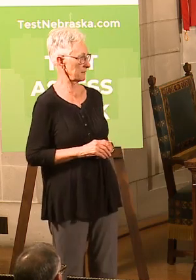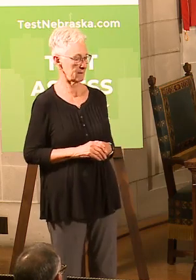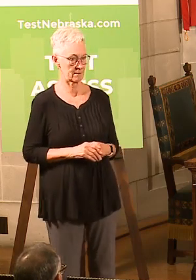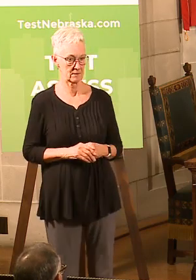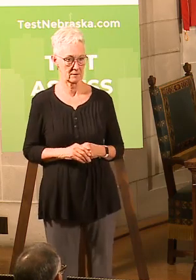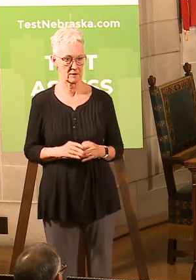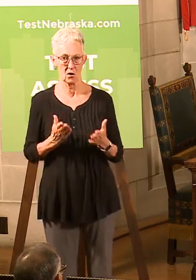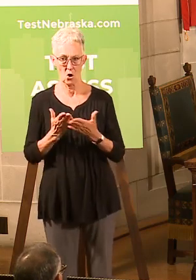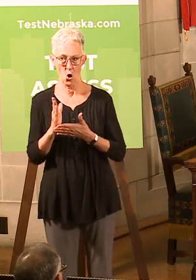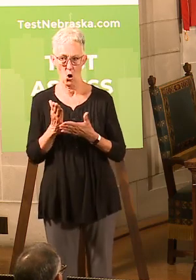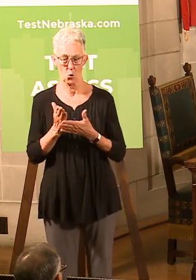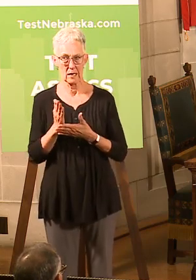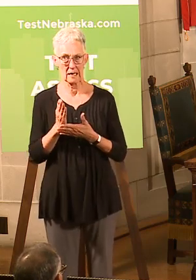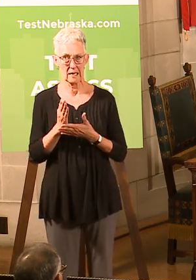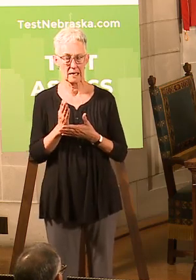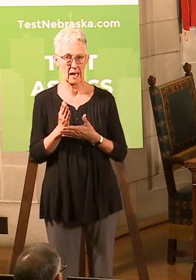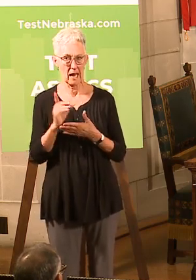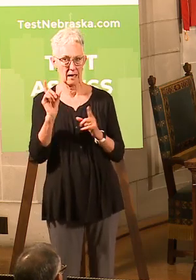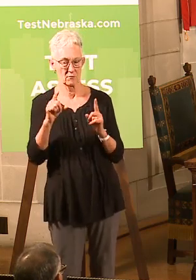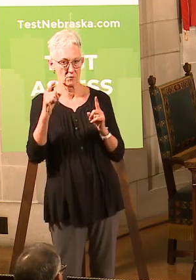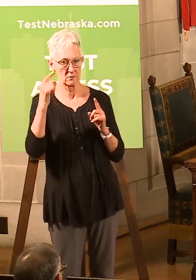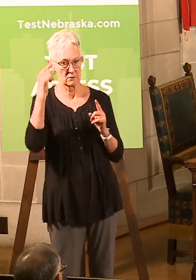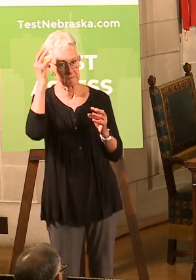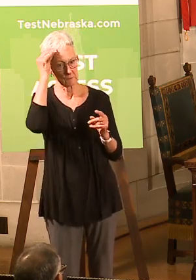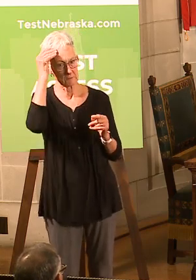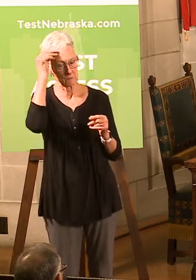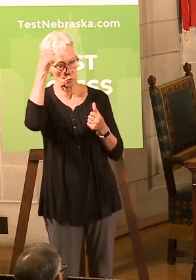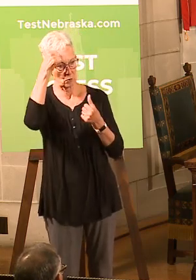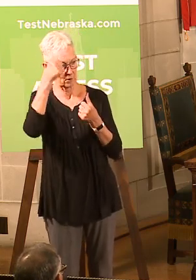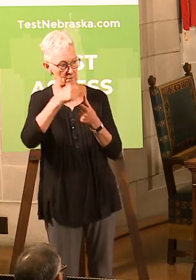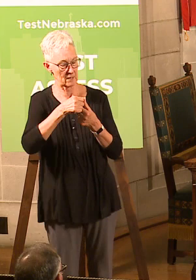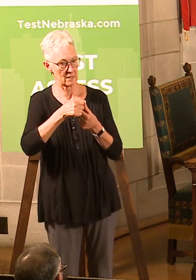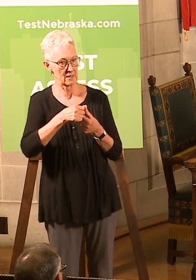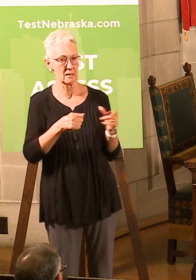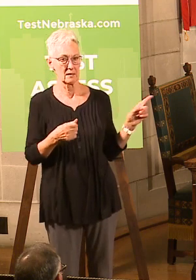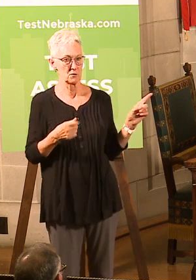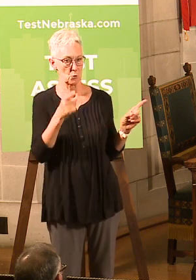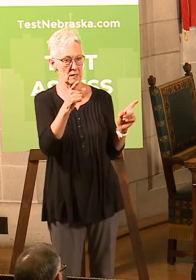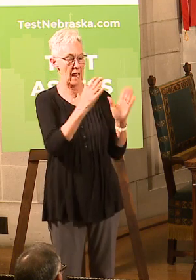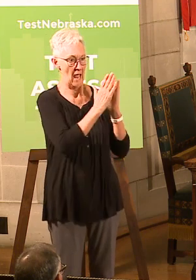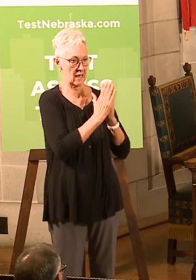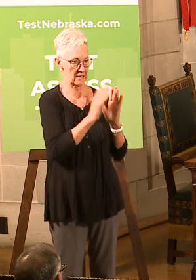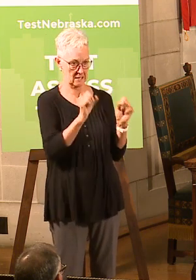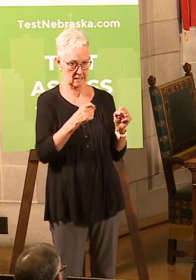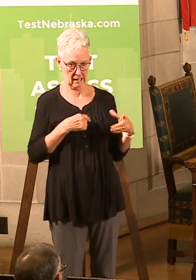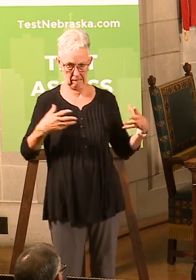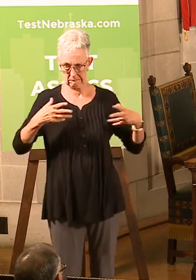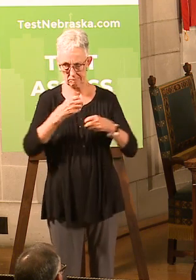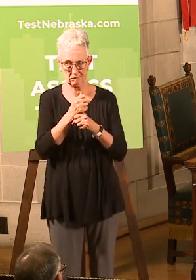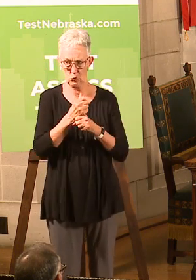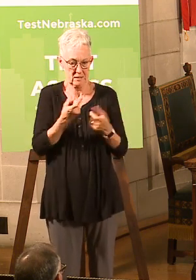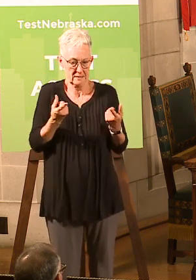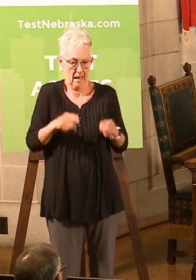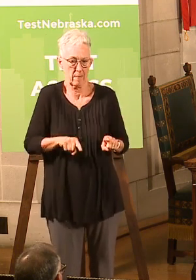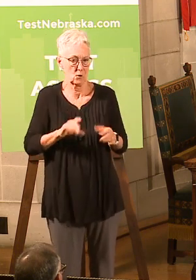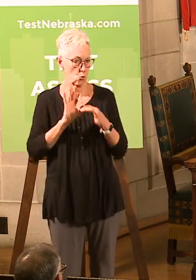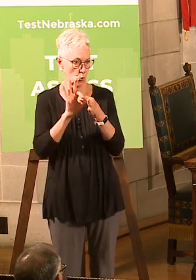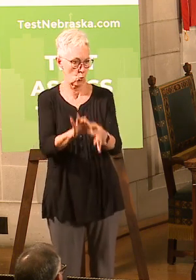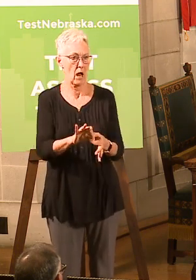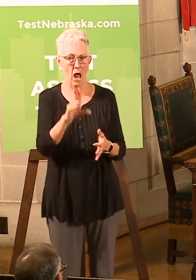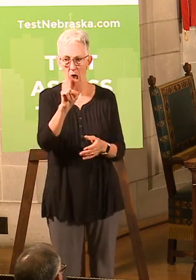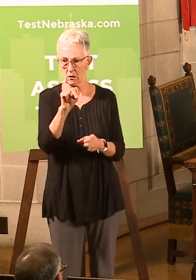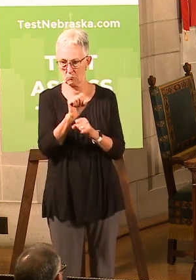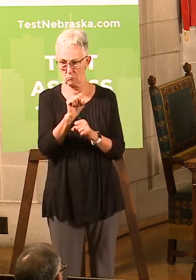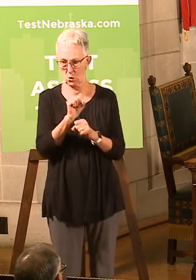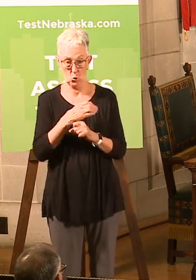All right. Well, I'm going to have to go a little bit. The question was, can I kind of give a wrap-up on where we are in unemployment? And so I wish I'd brought my